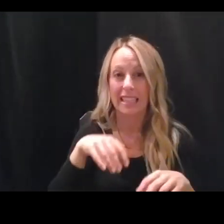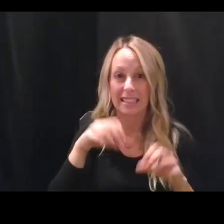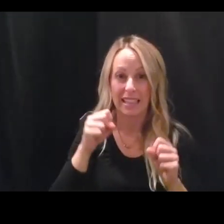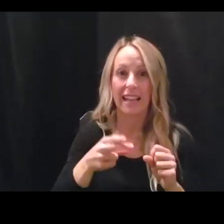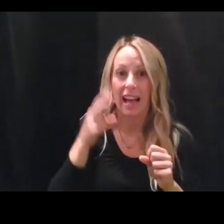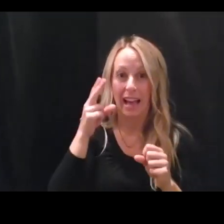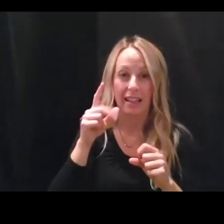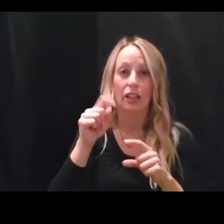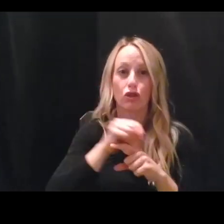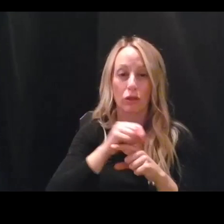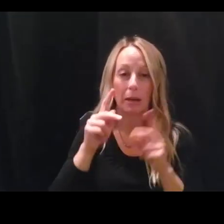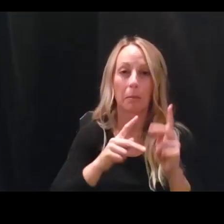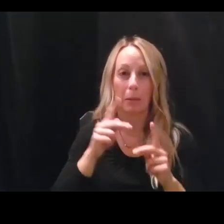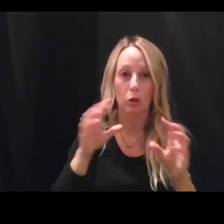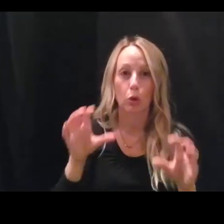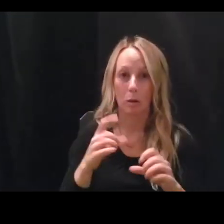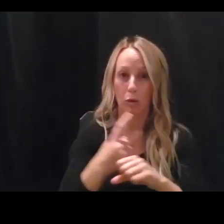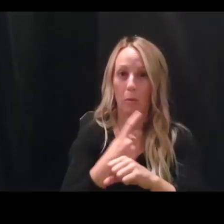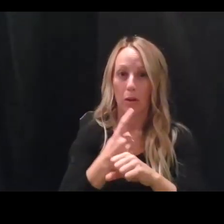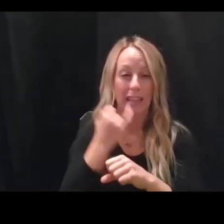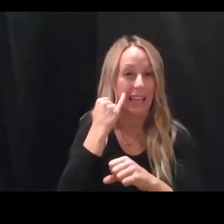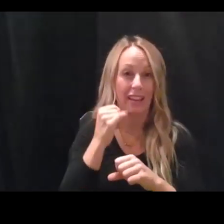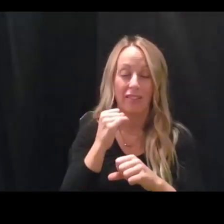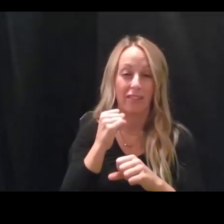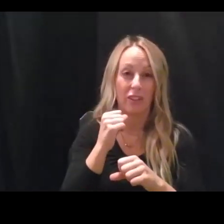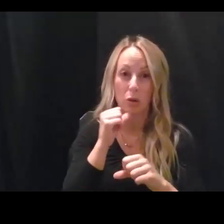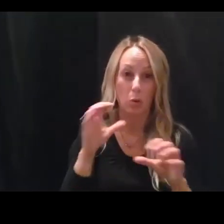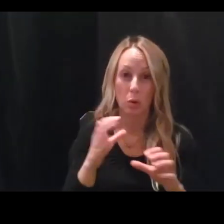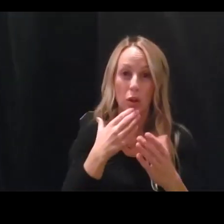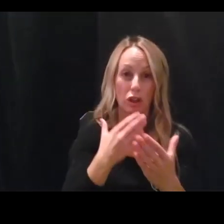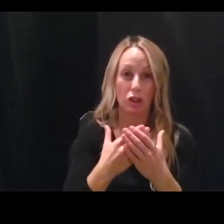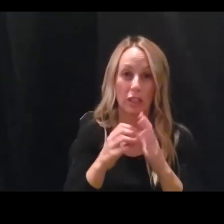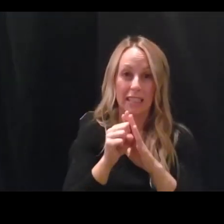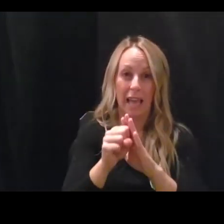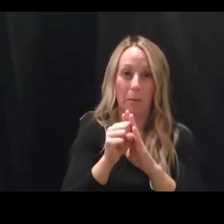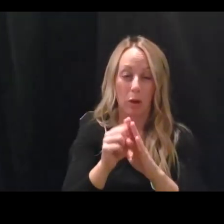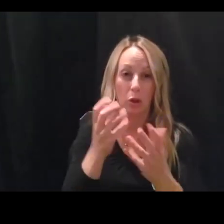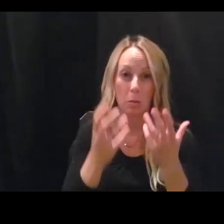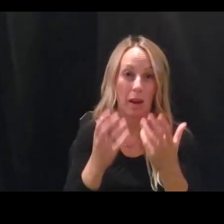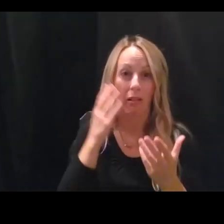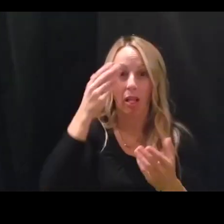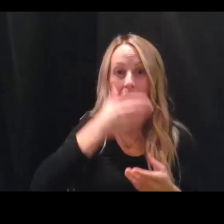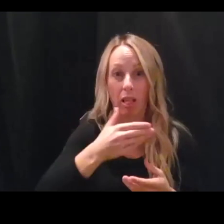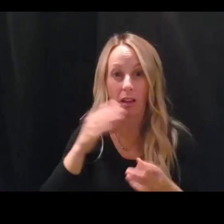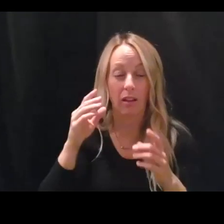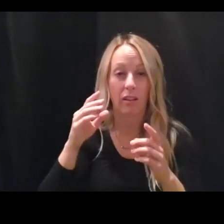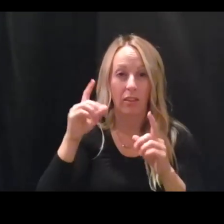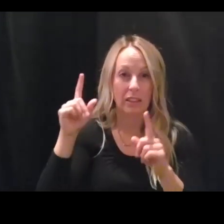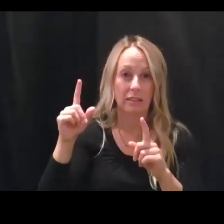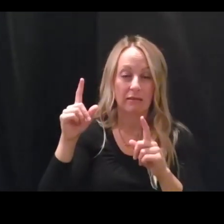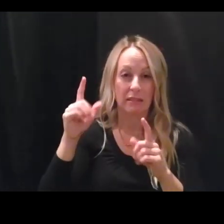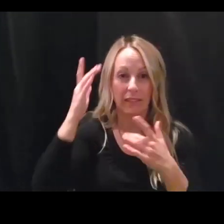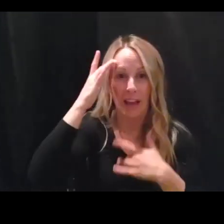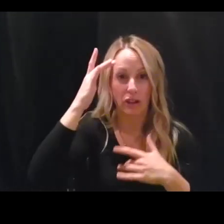do it properly. So if you don't get a good sample, you may miss the virus as well. Uh, and, uh, but nucleic acid